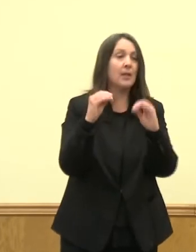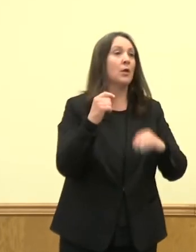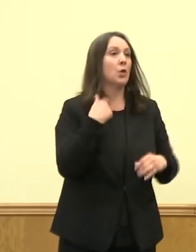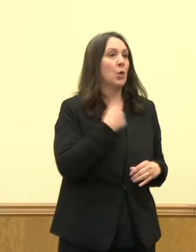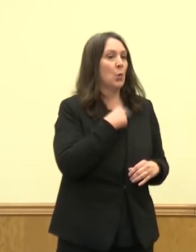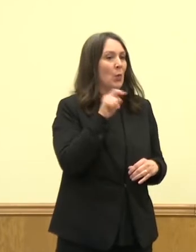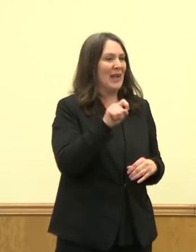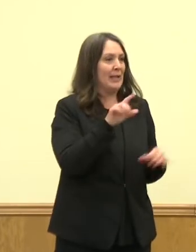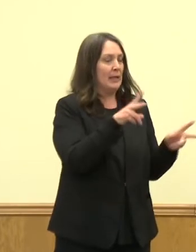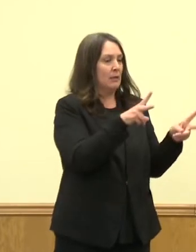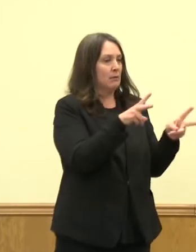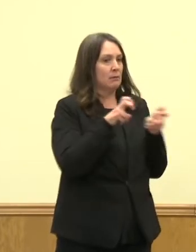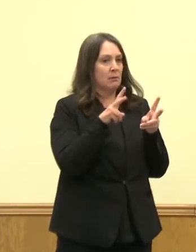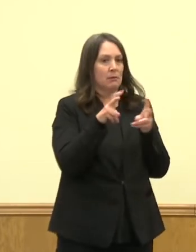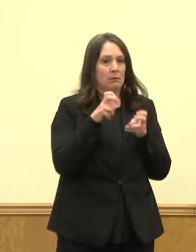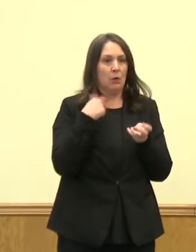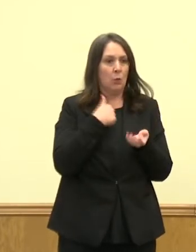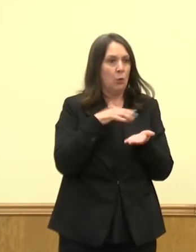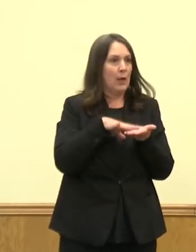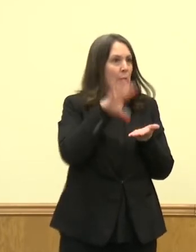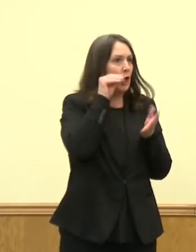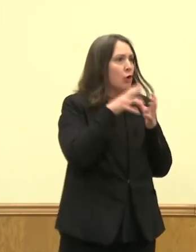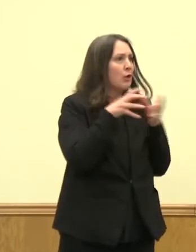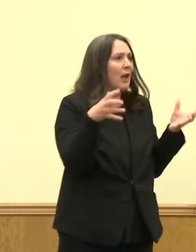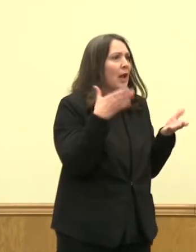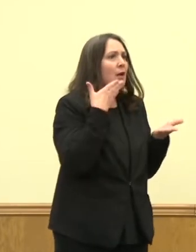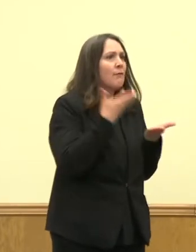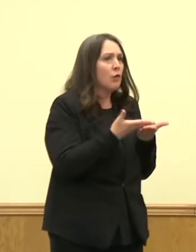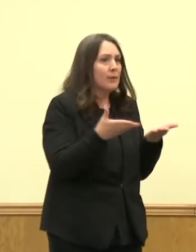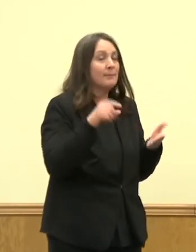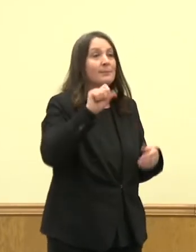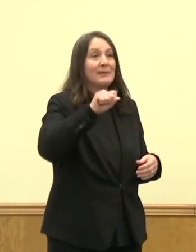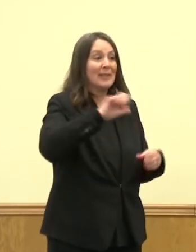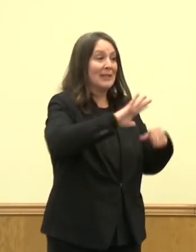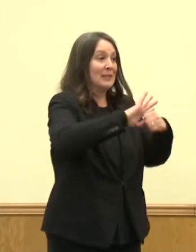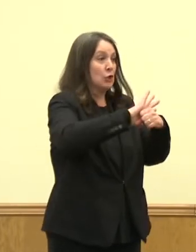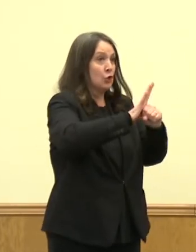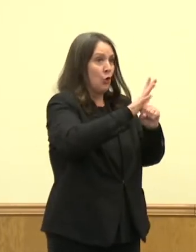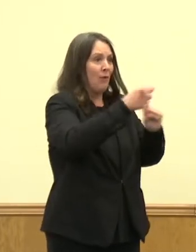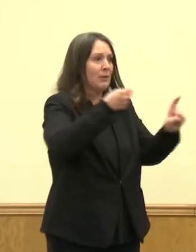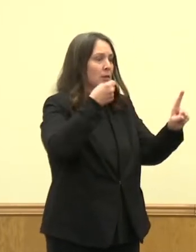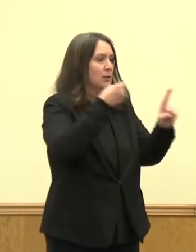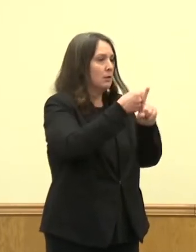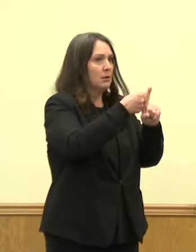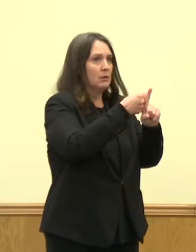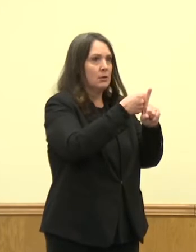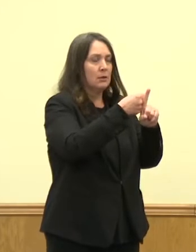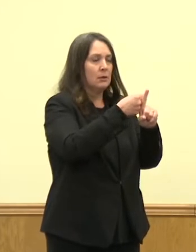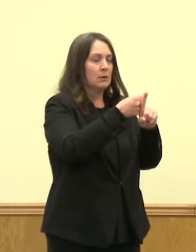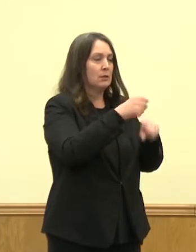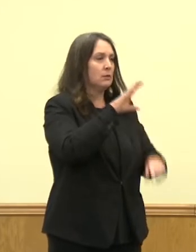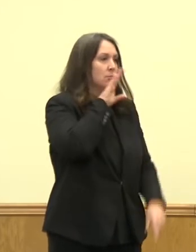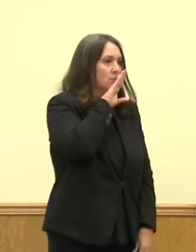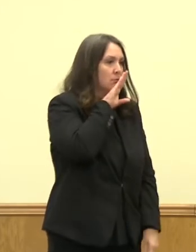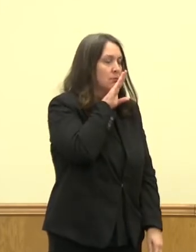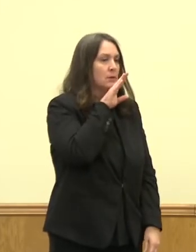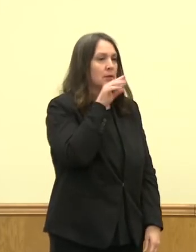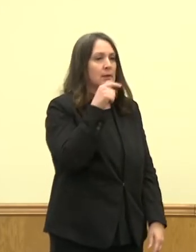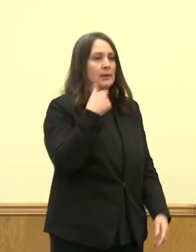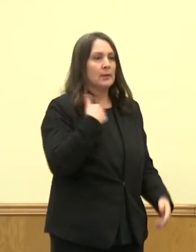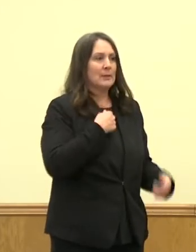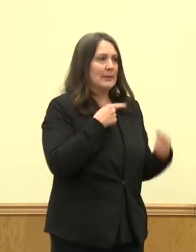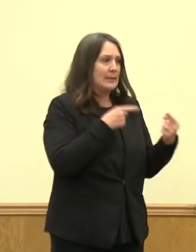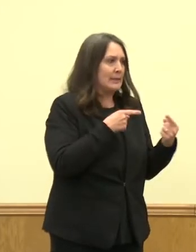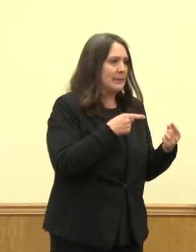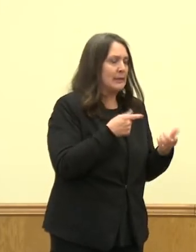lessons forward. We've learned some really good things. Yes, COVID has had its challenges, mental health struggles, grief over things that we